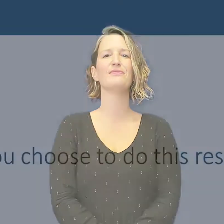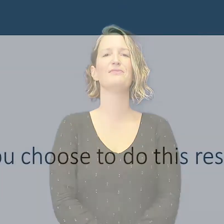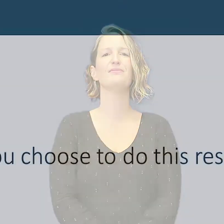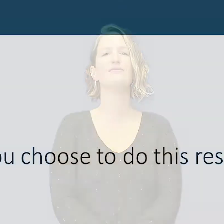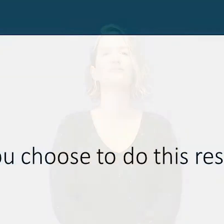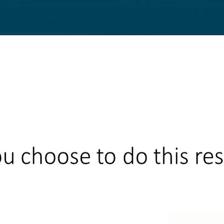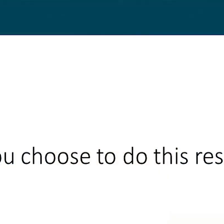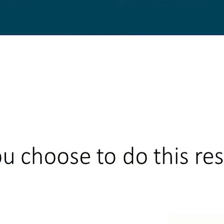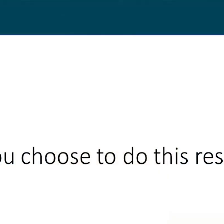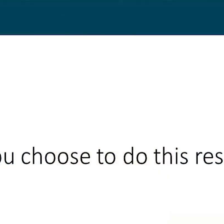Language.